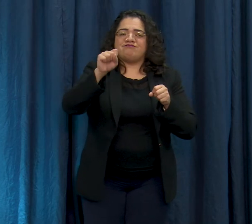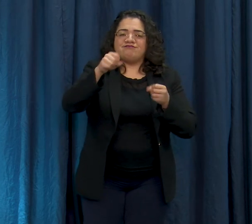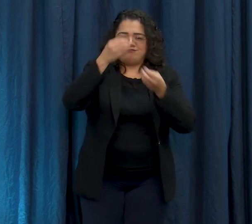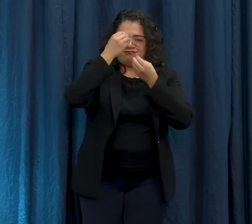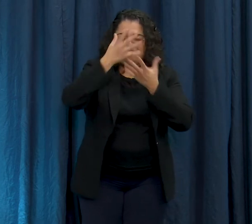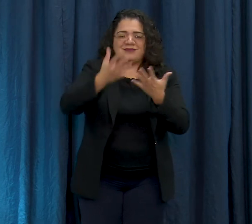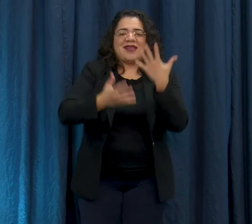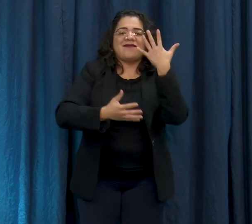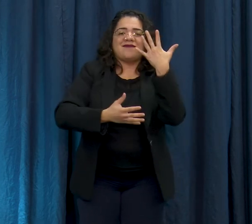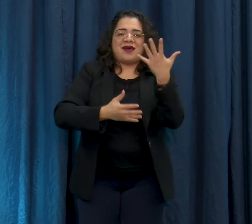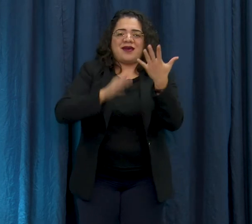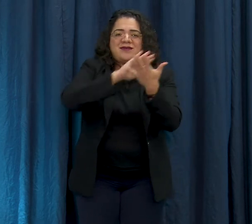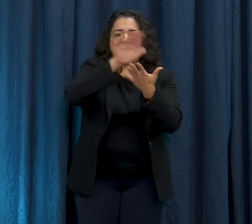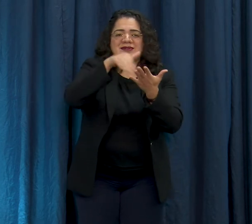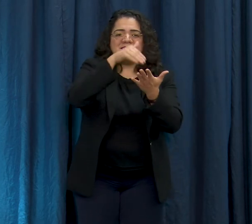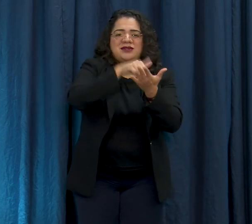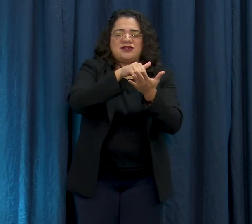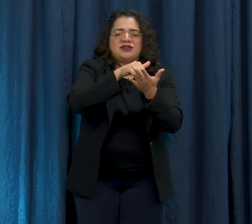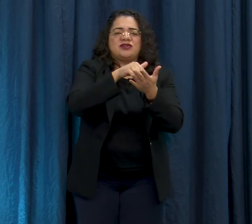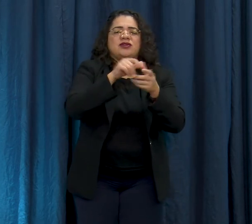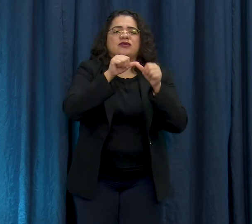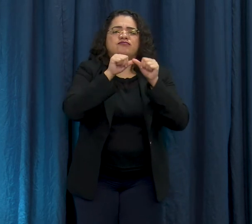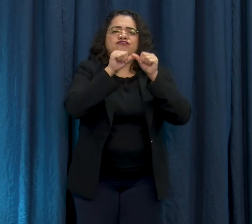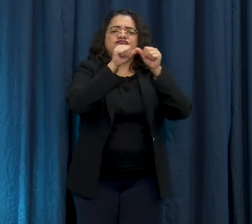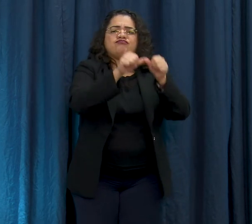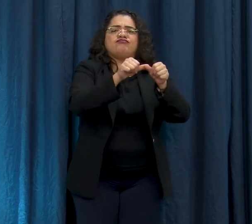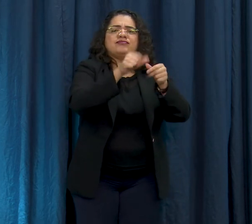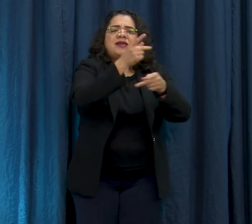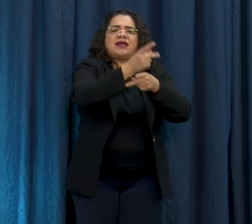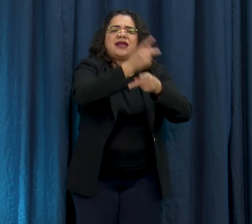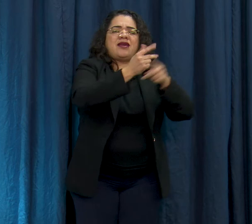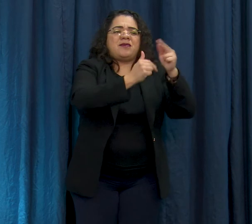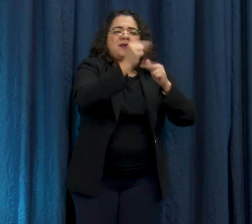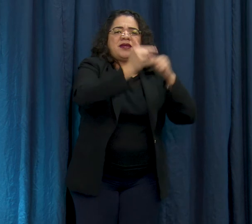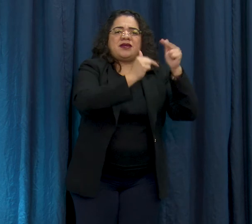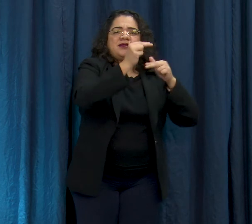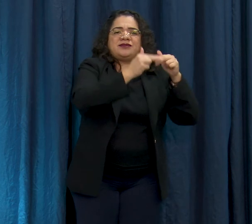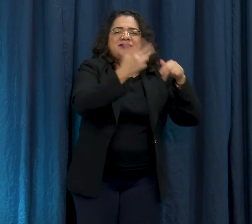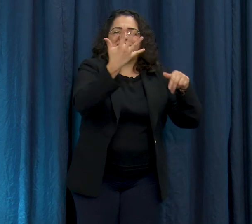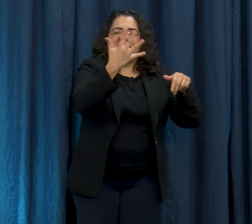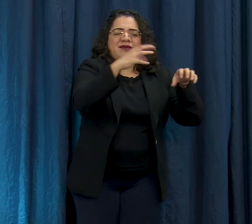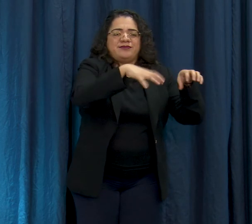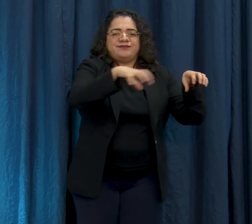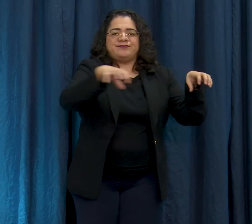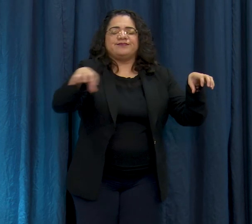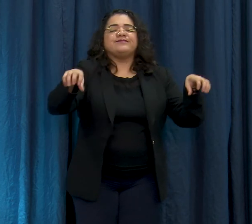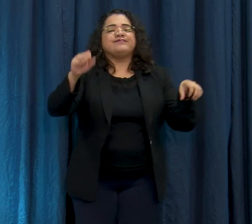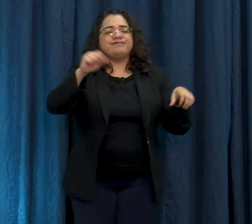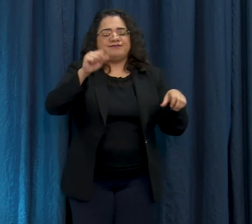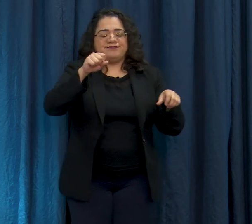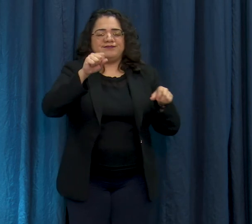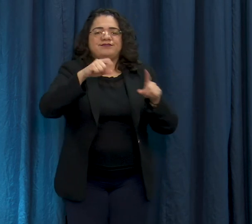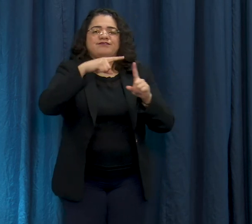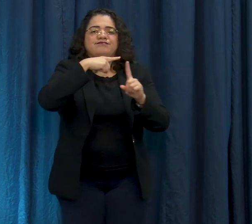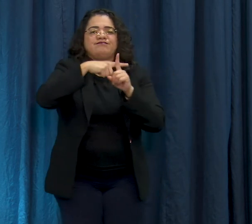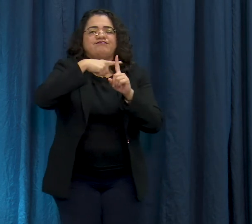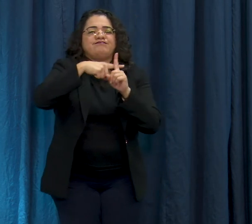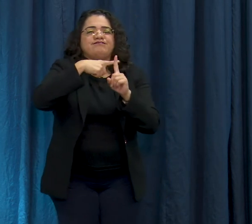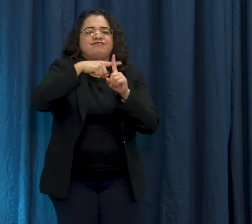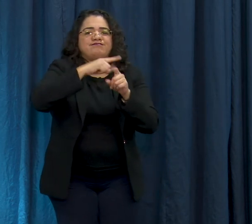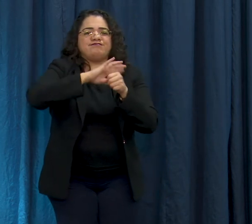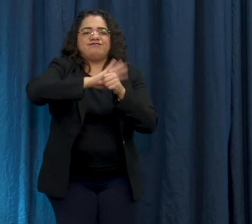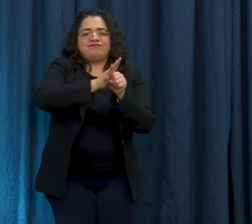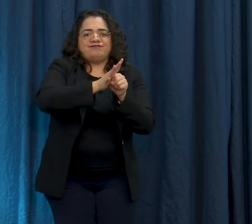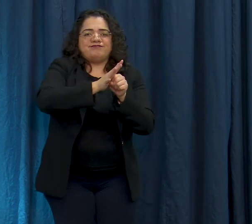cinco centros de salud a cuidado largo plazo, los cuales reportaron casos positivos de cover